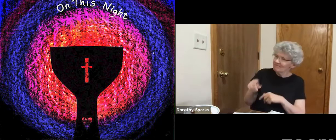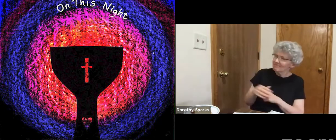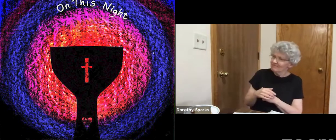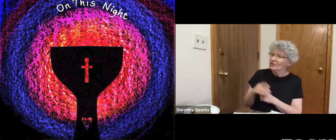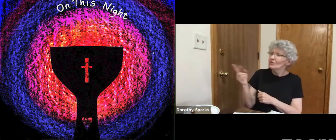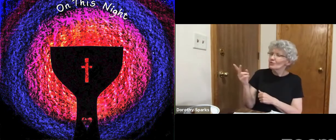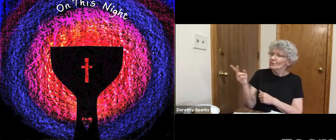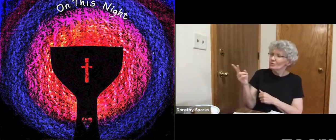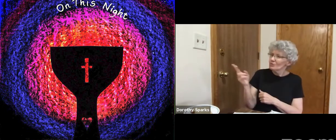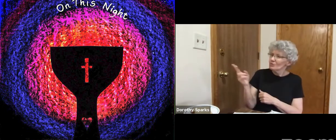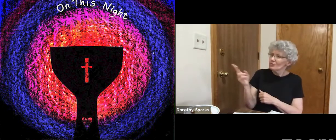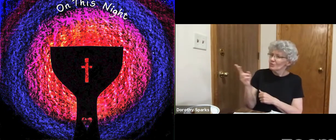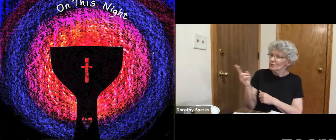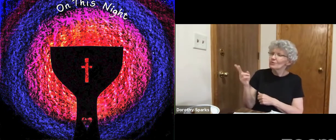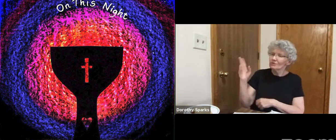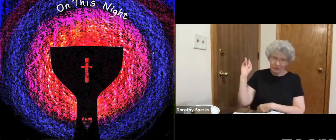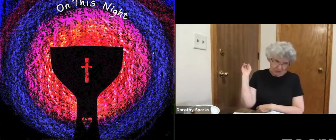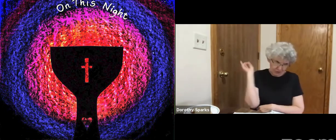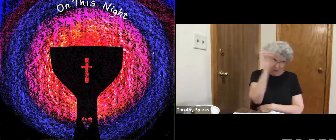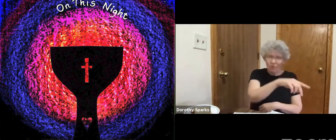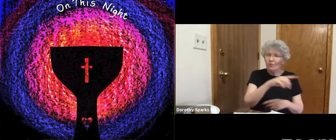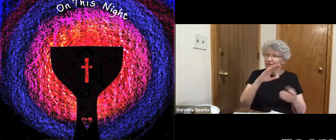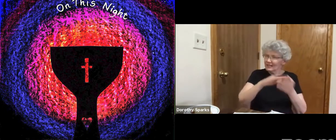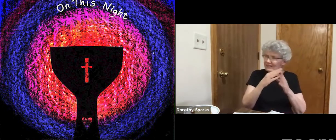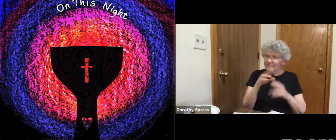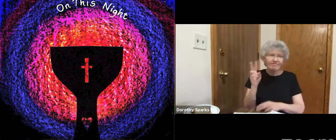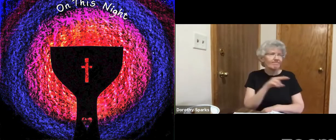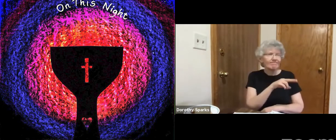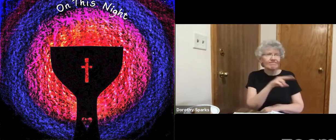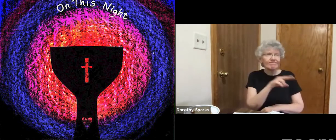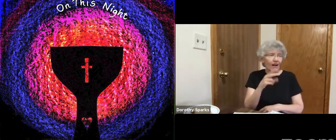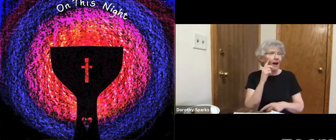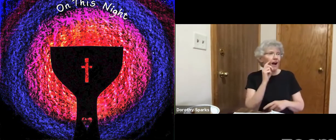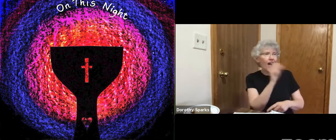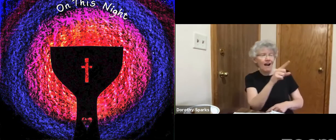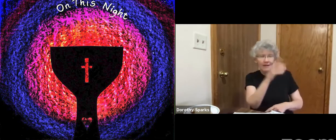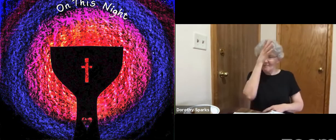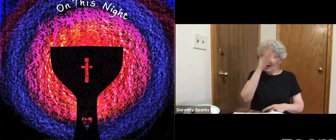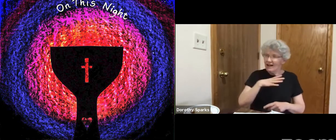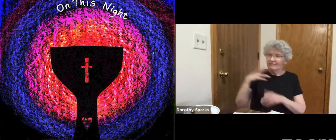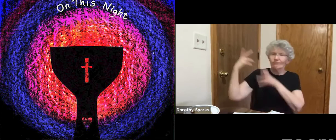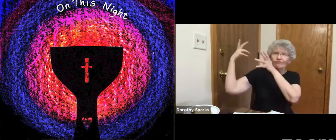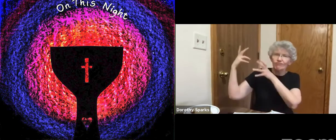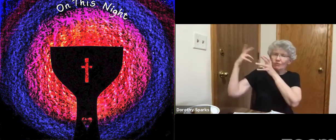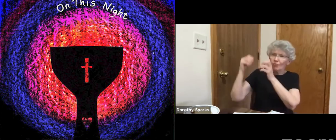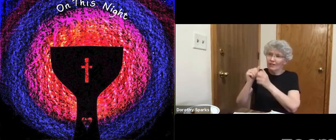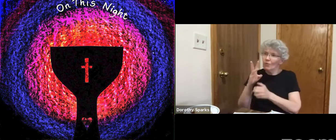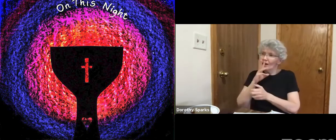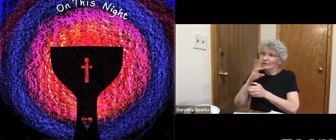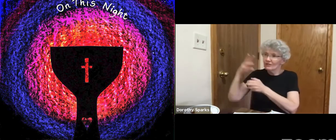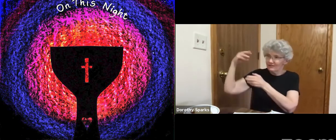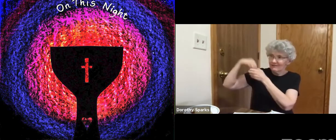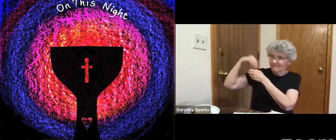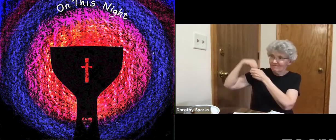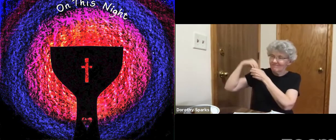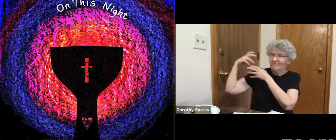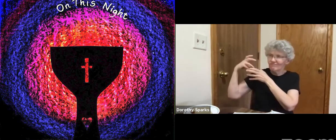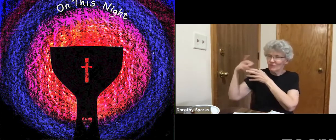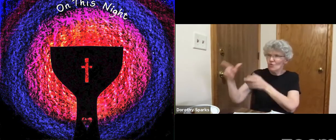Jesus said to two of the disciples, Go into the city where you will meet a man carrying a jar